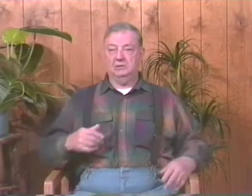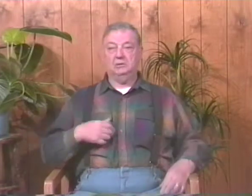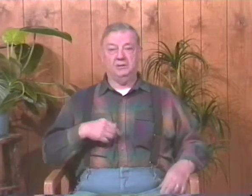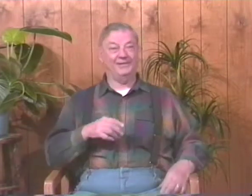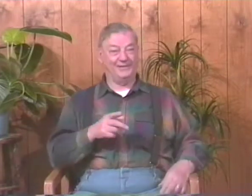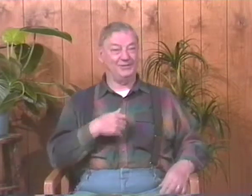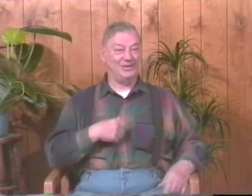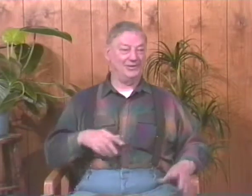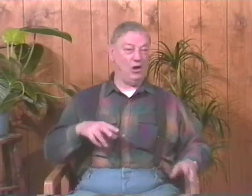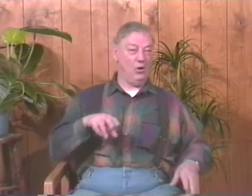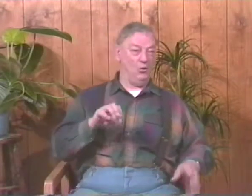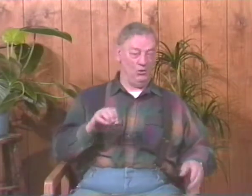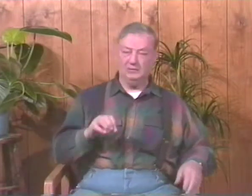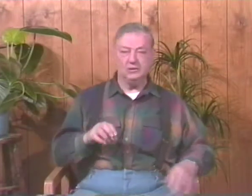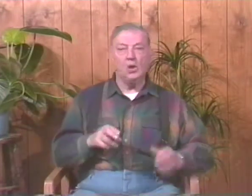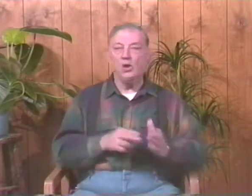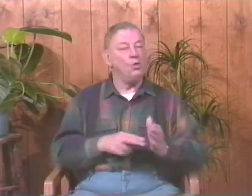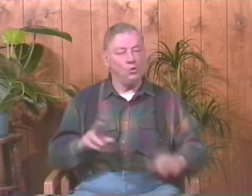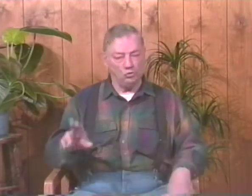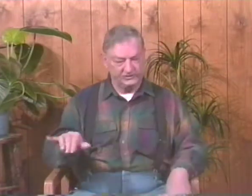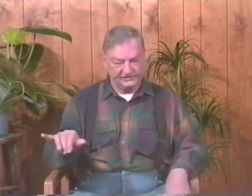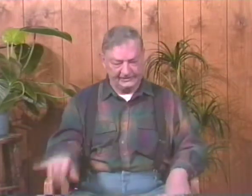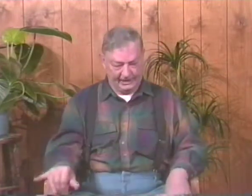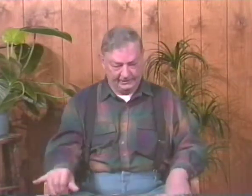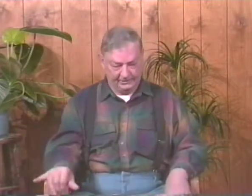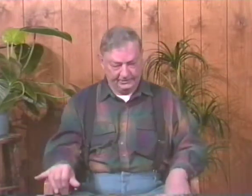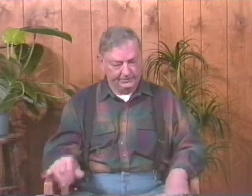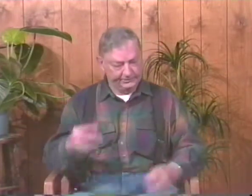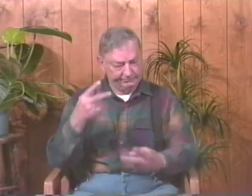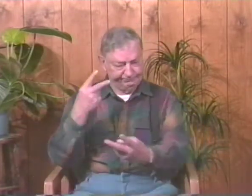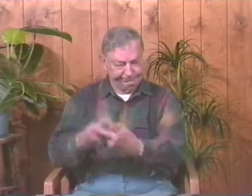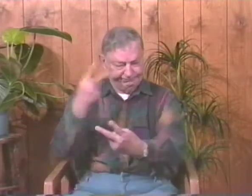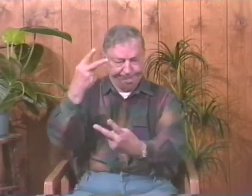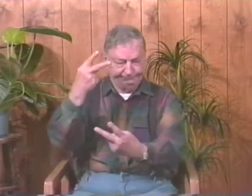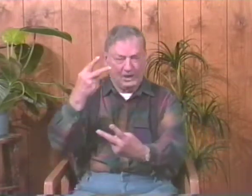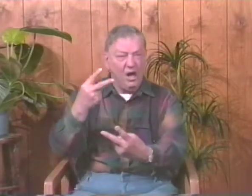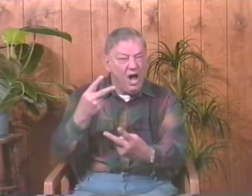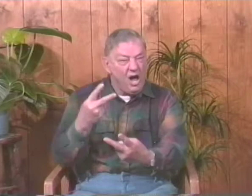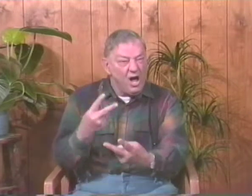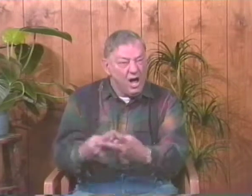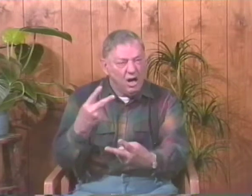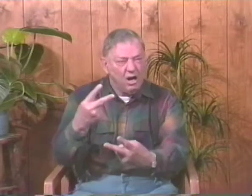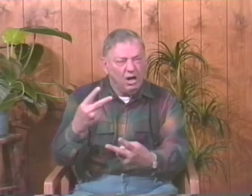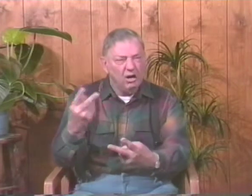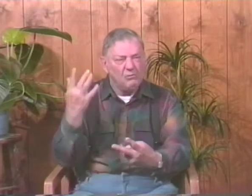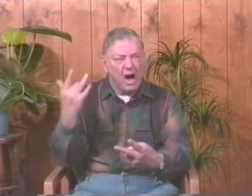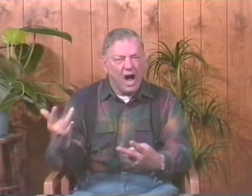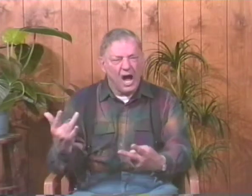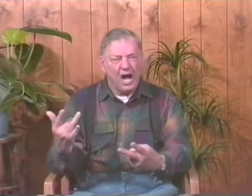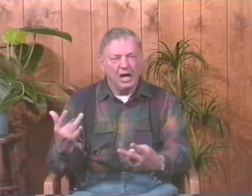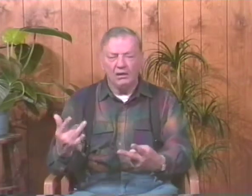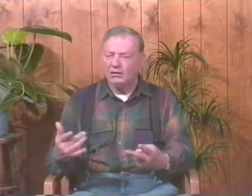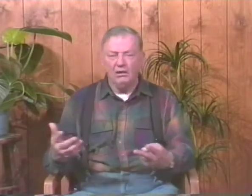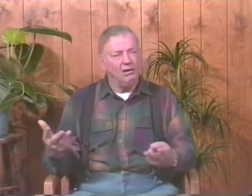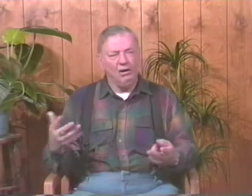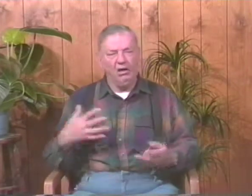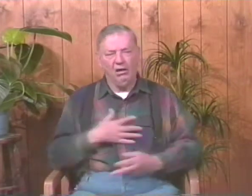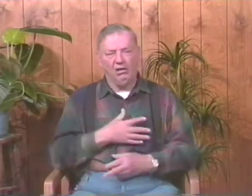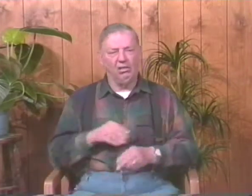And afterward, I felt better. And so I said, no, no, you're not leaving here. You're staying right here. I said, how come I have to stay in here?